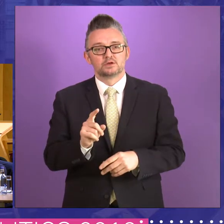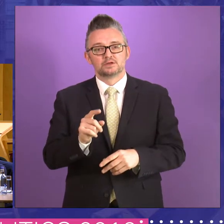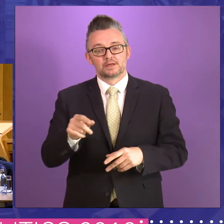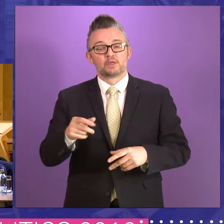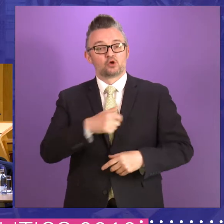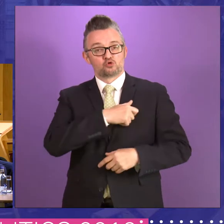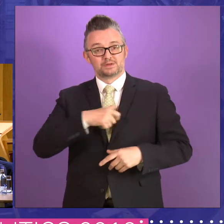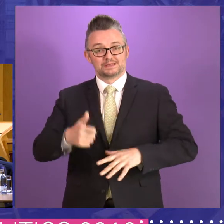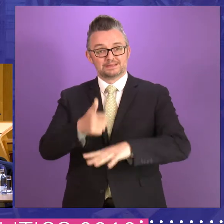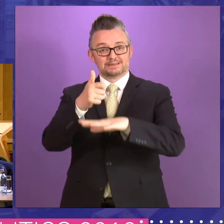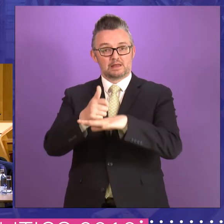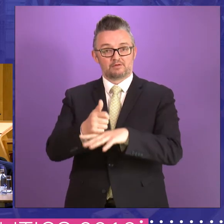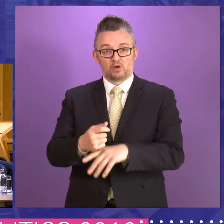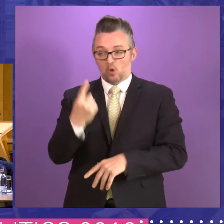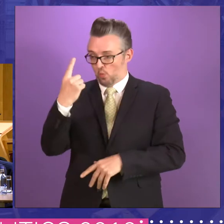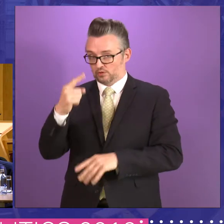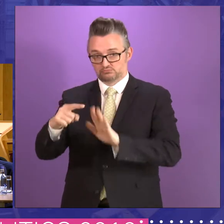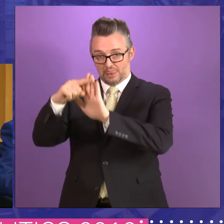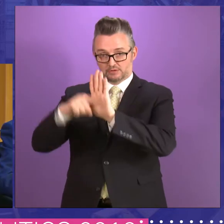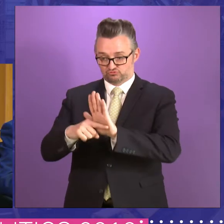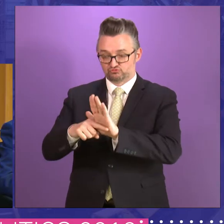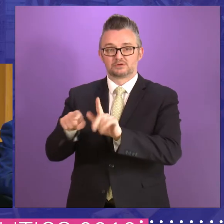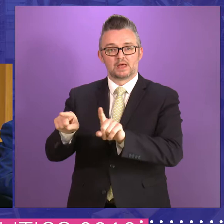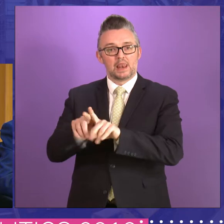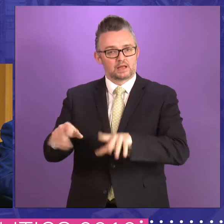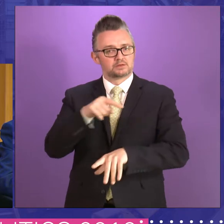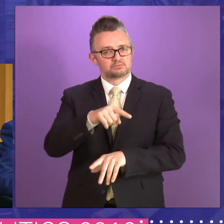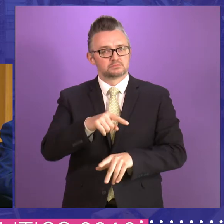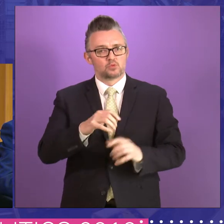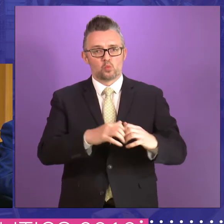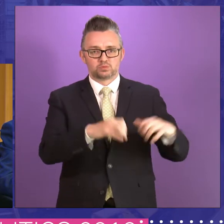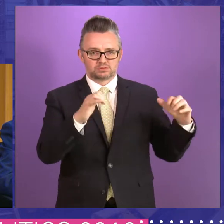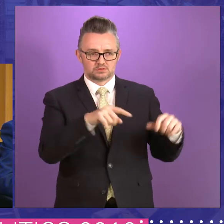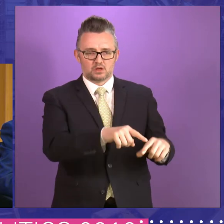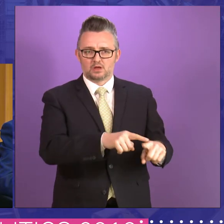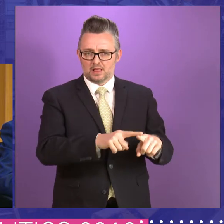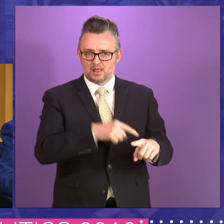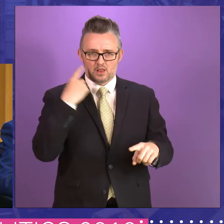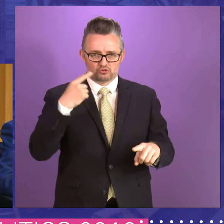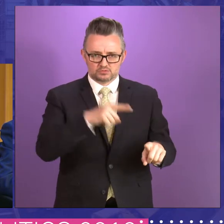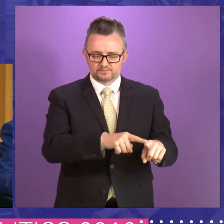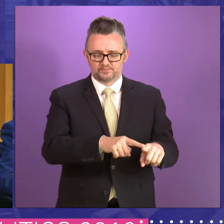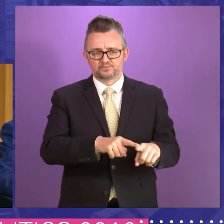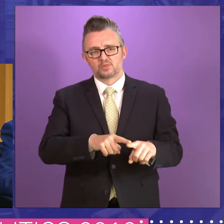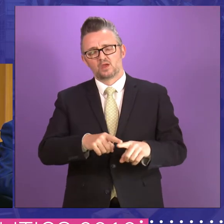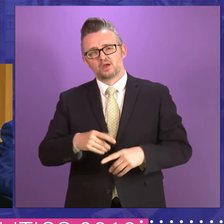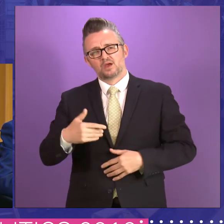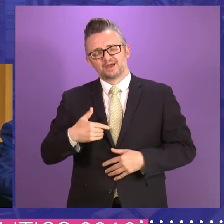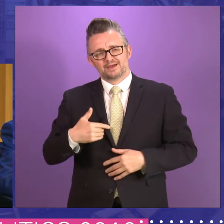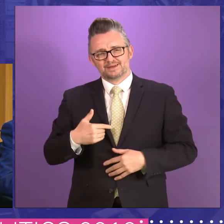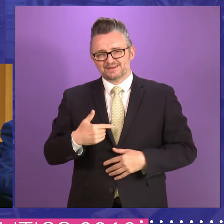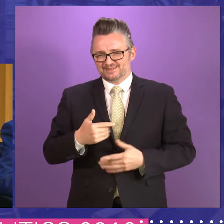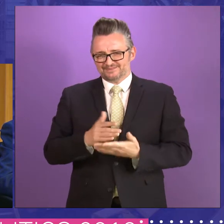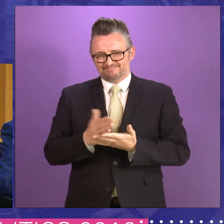up specifically for one piece of legislation. Um, as they do in Westminster. Um, I have not been